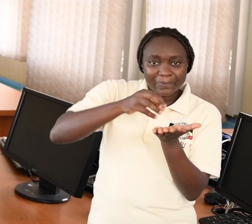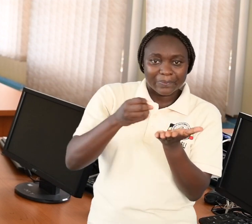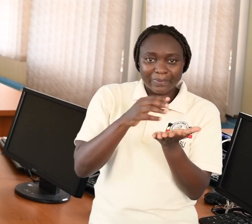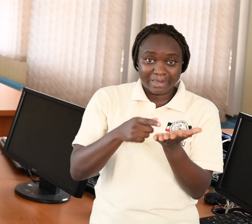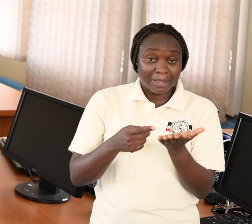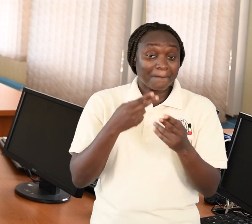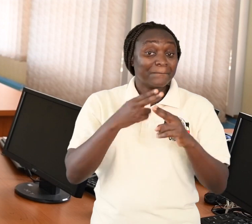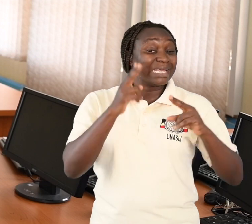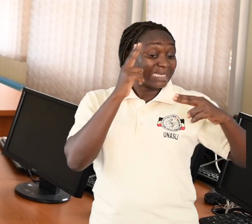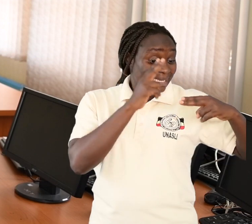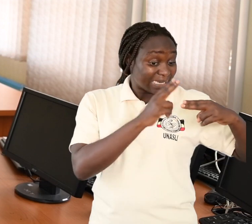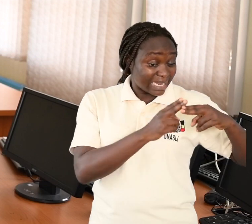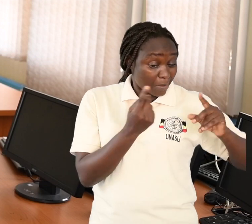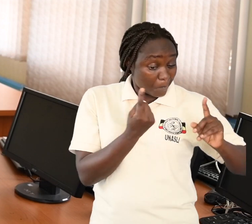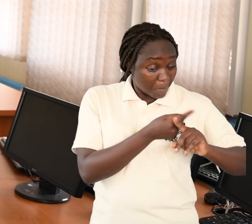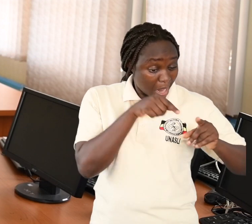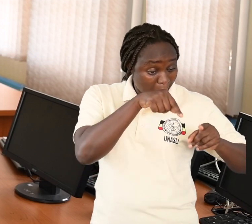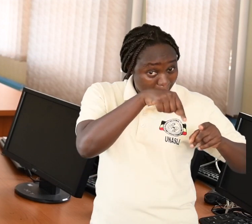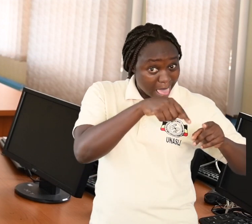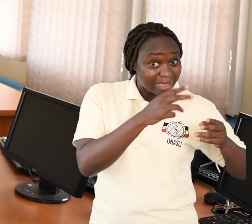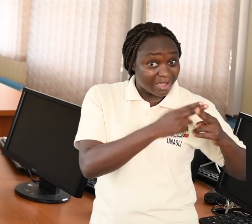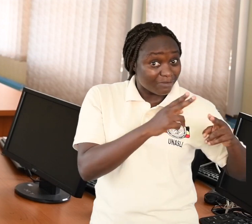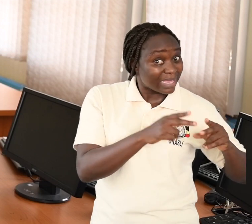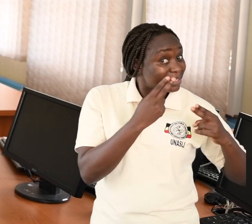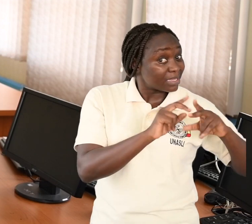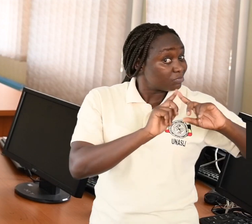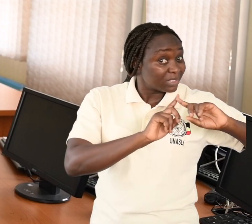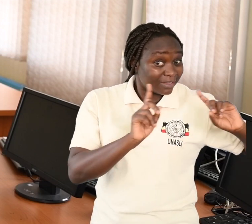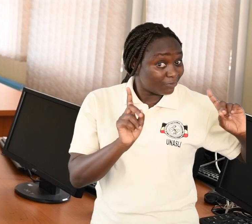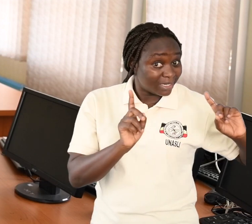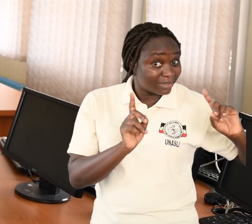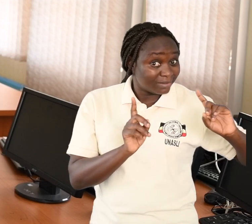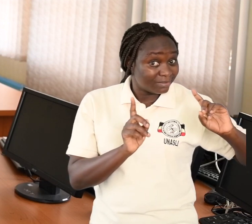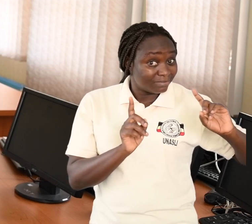egg are different. I would like you to take note of that.